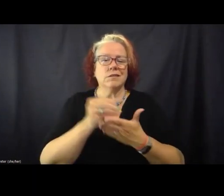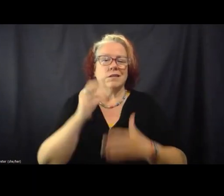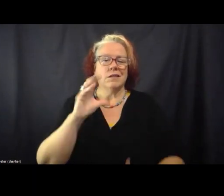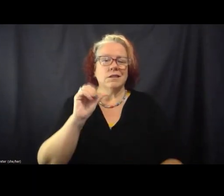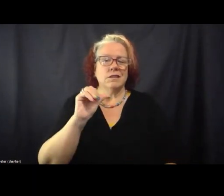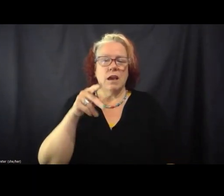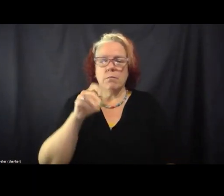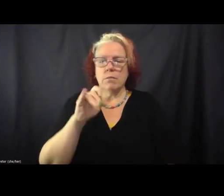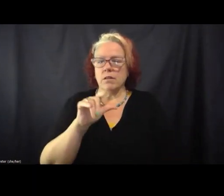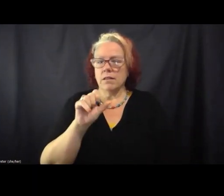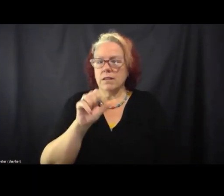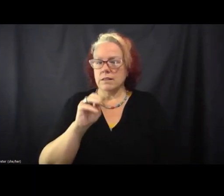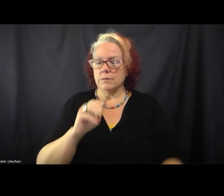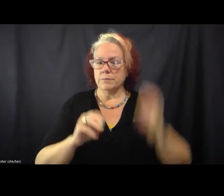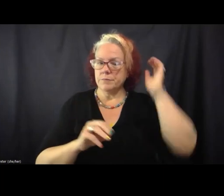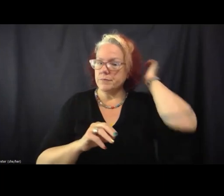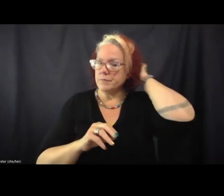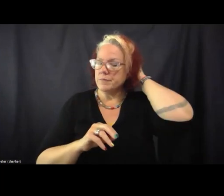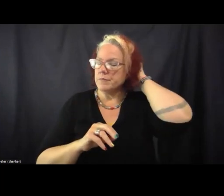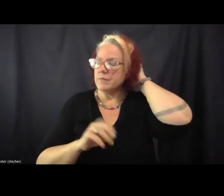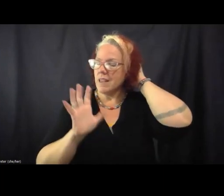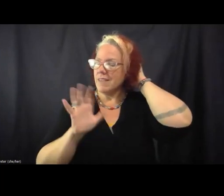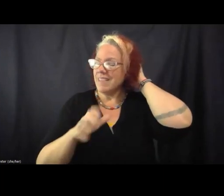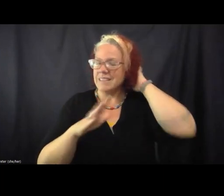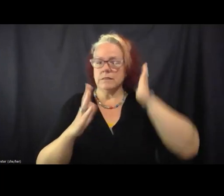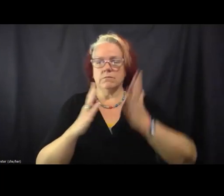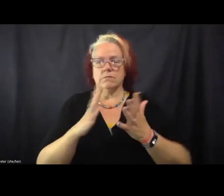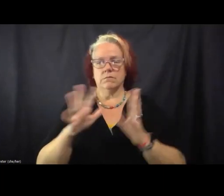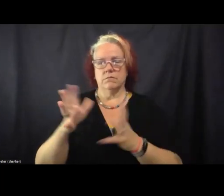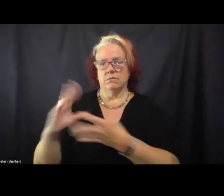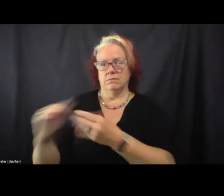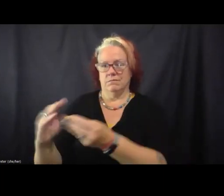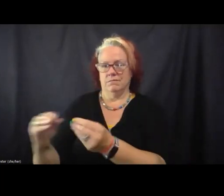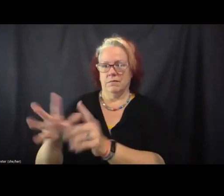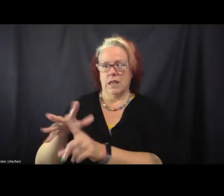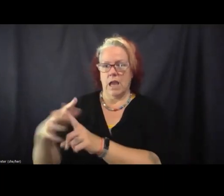in terms of some context, of course, happy to revisit any and all of that in our discussion.